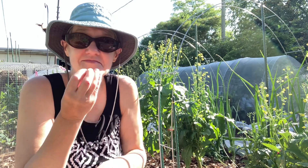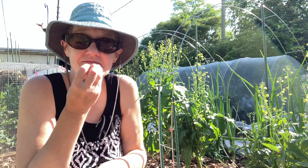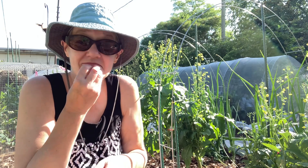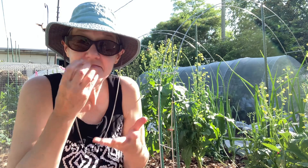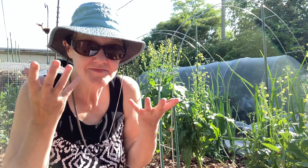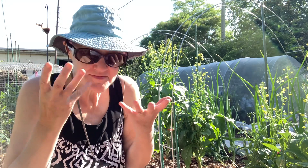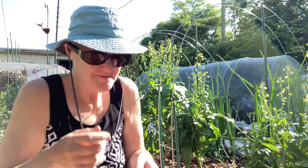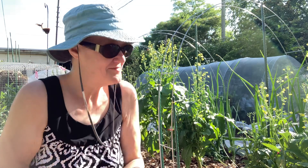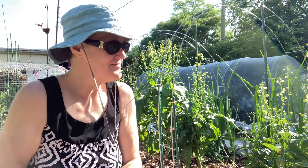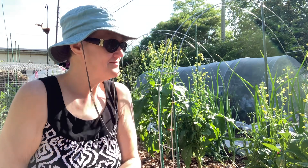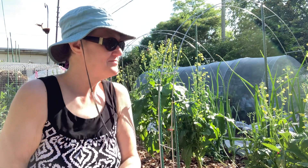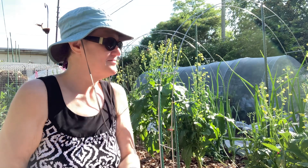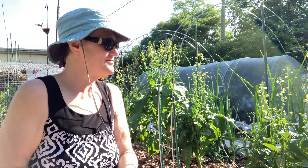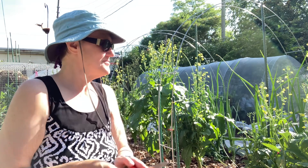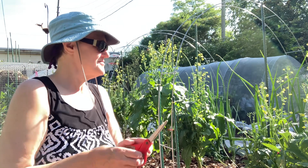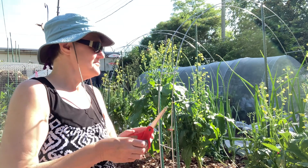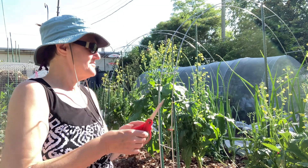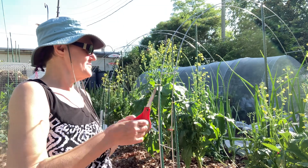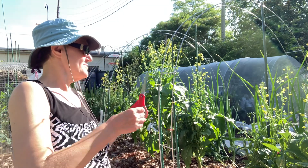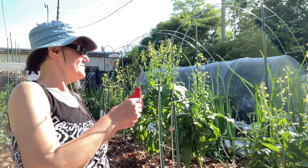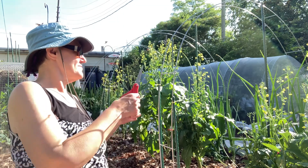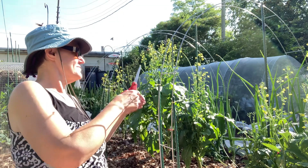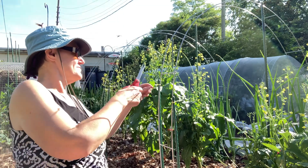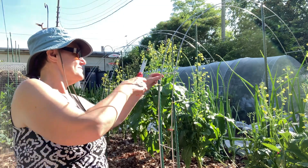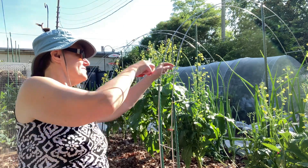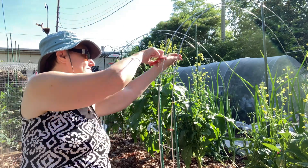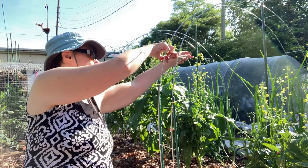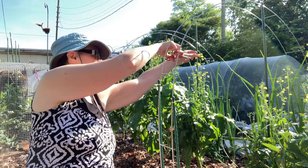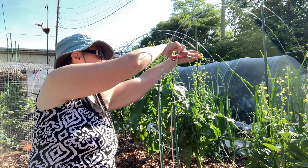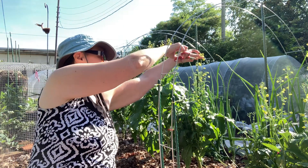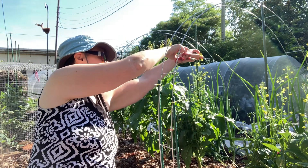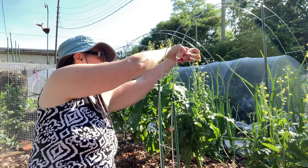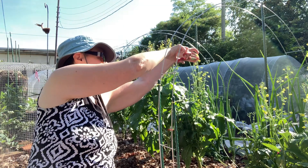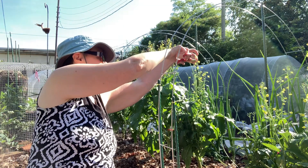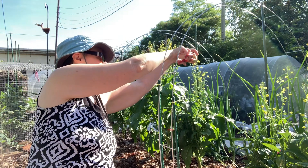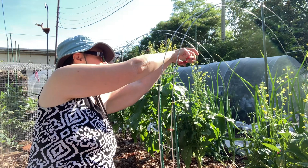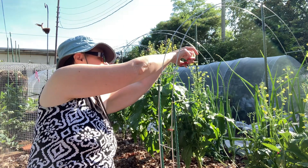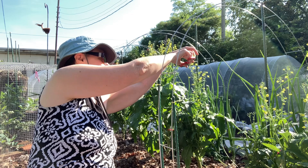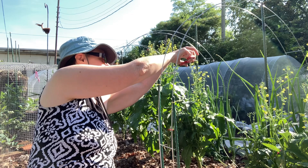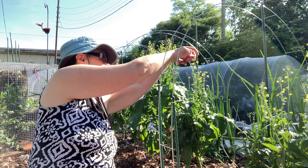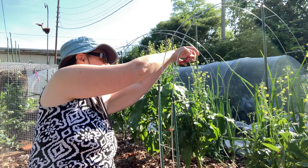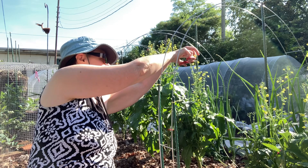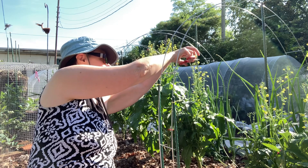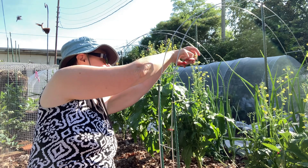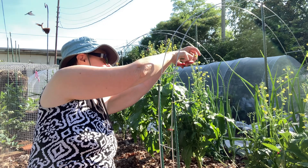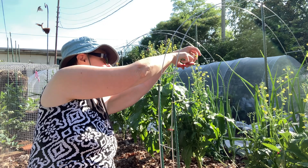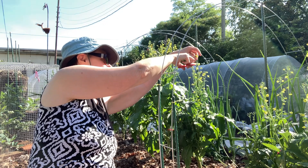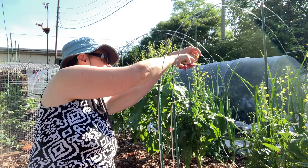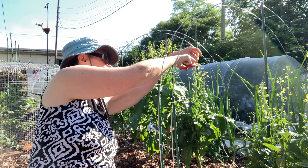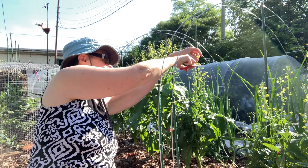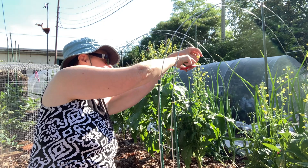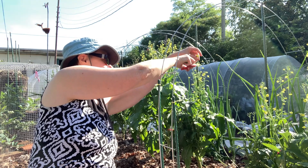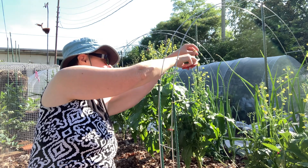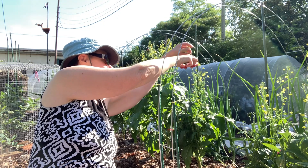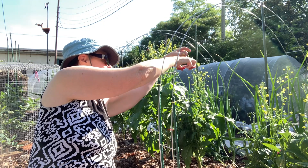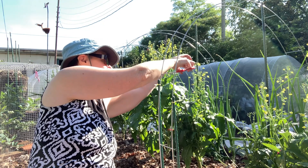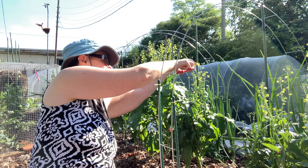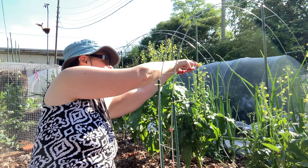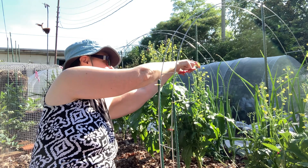it washed right away and put in the fridge it lasts about a week and what parts do i use in his